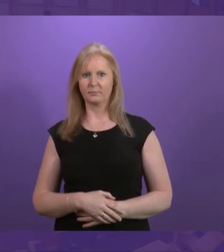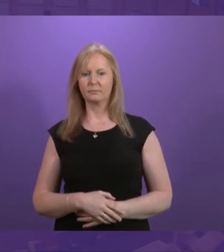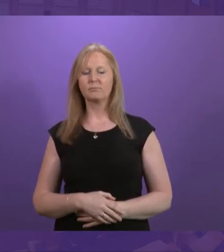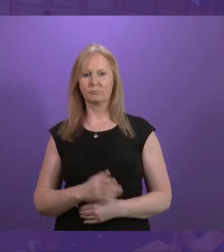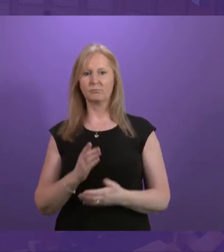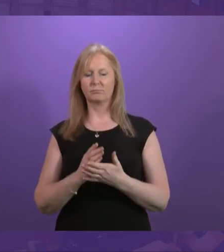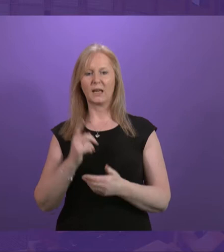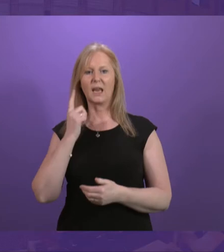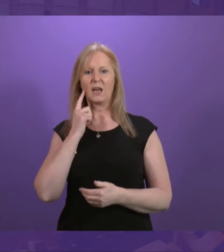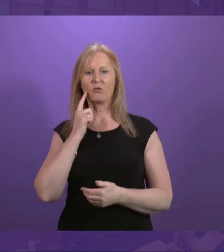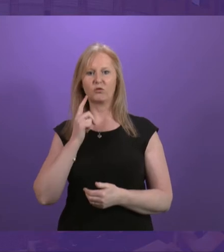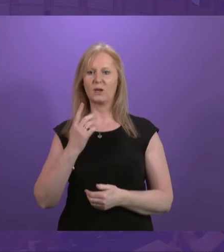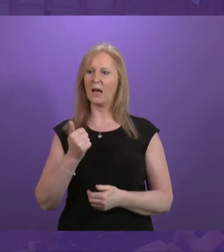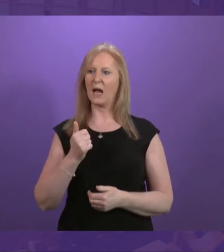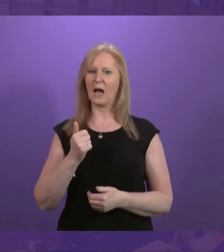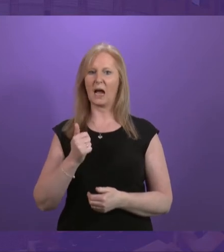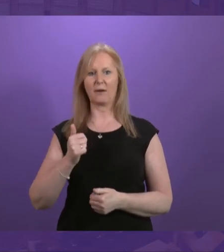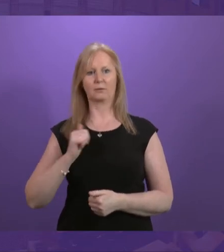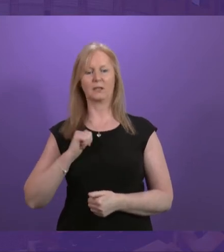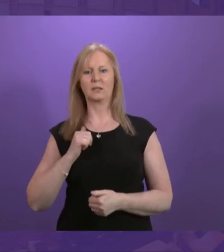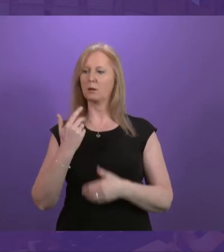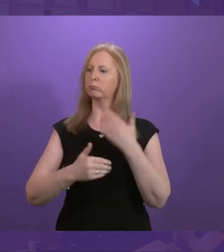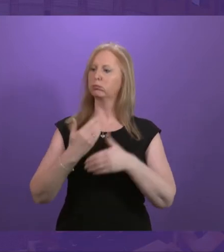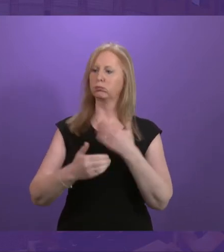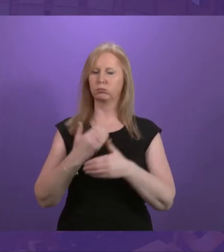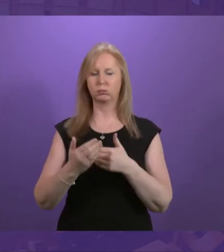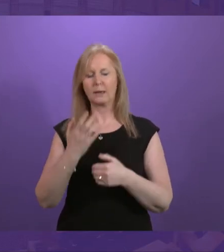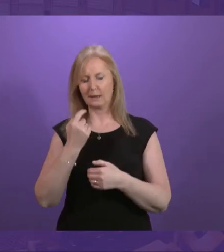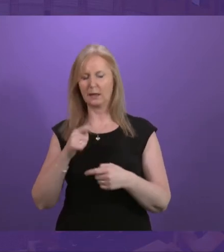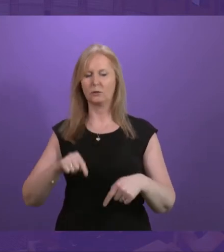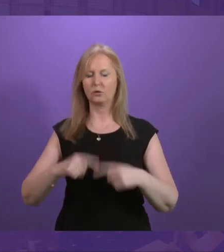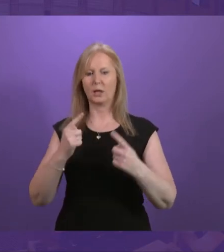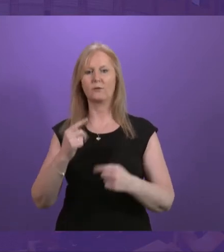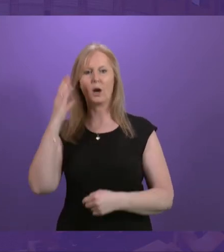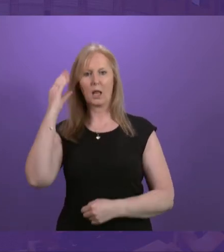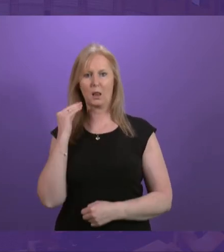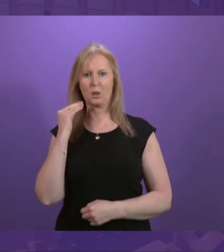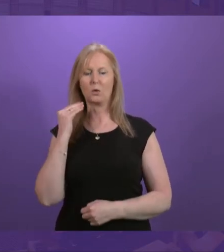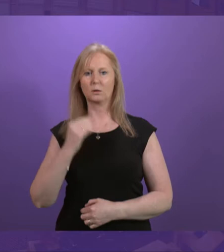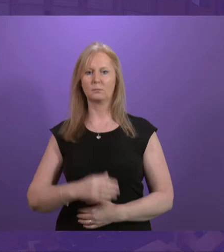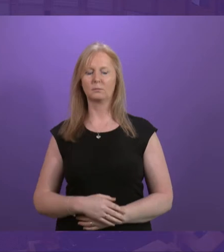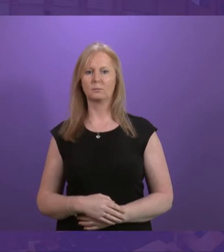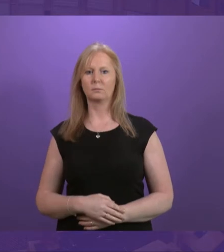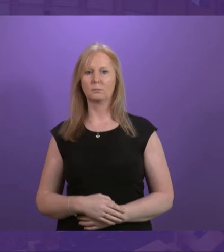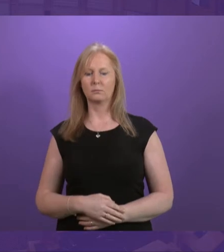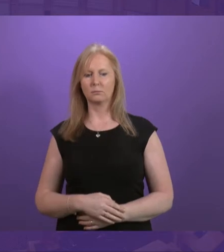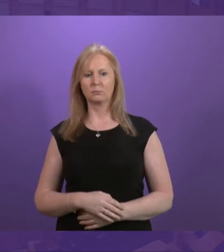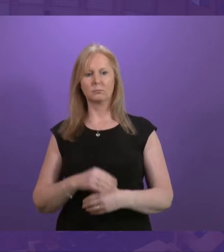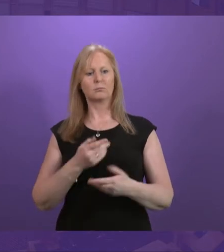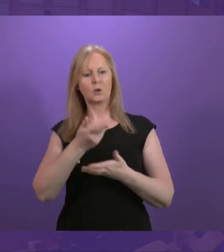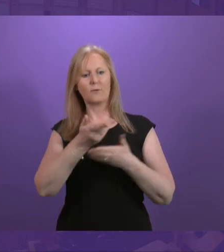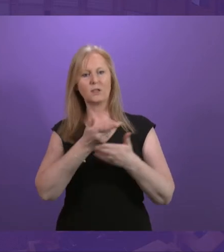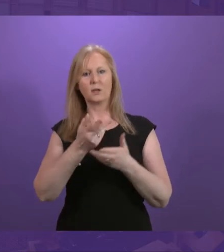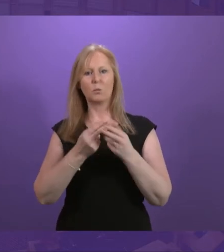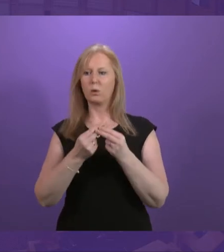for granted can present challenges for a person with hearing loss. Take, for example, a conversation with a